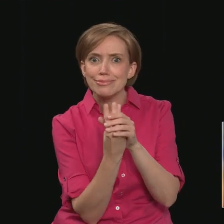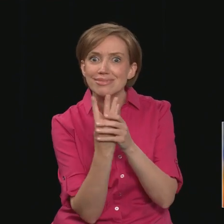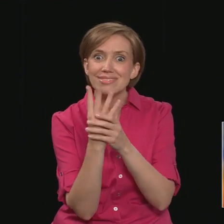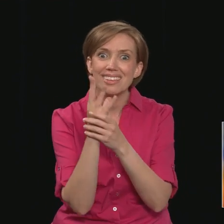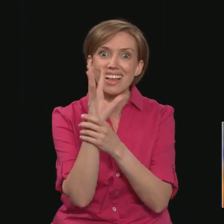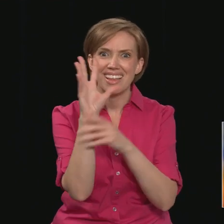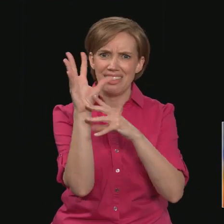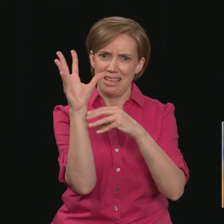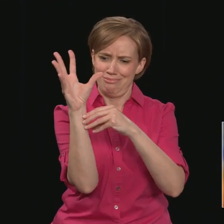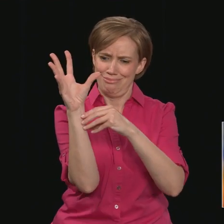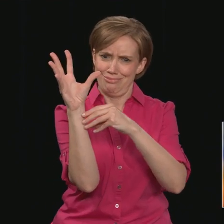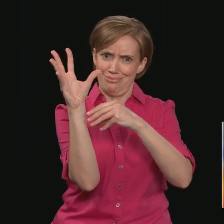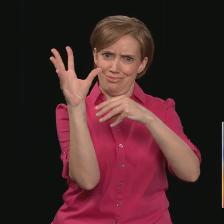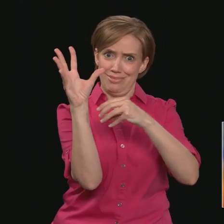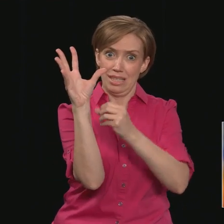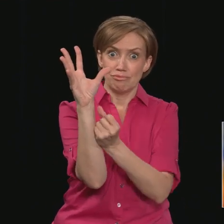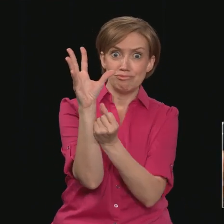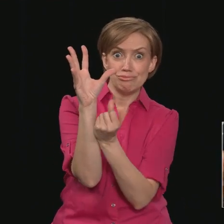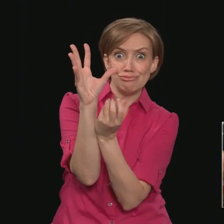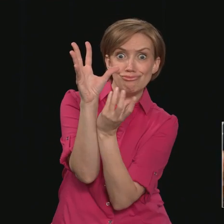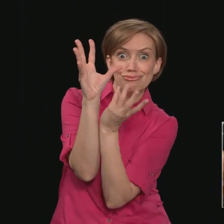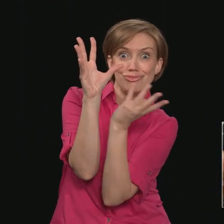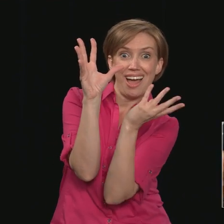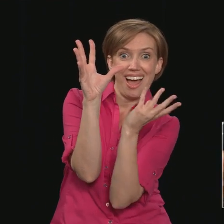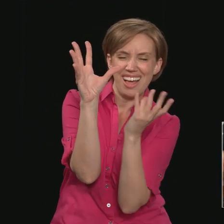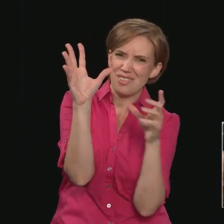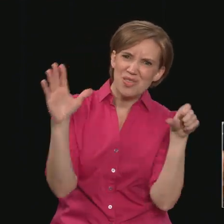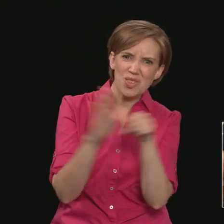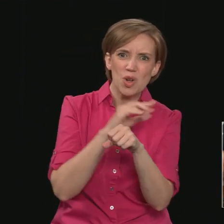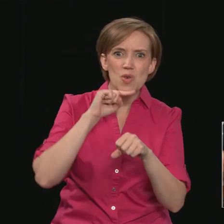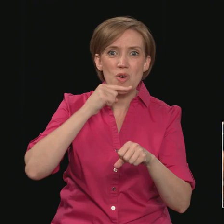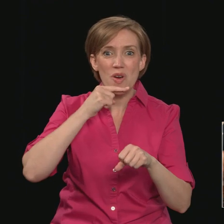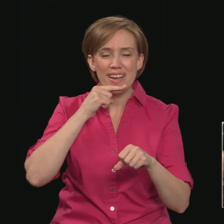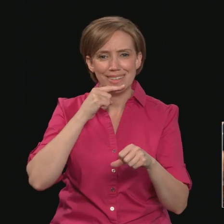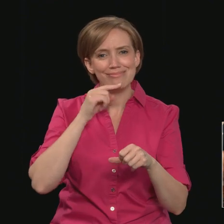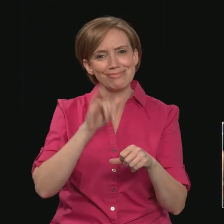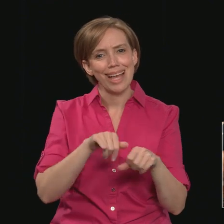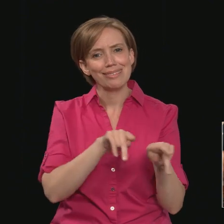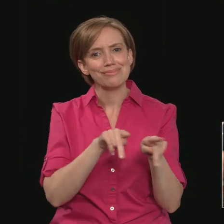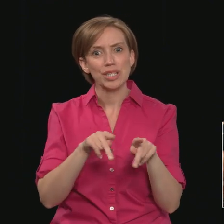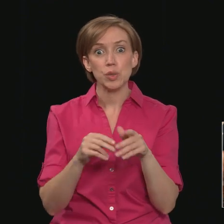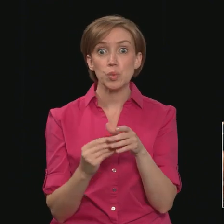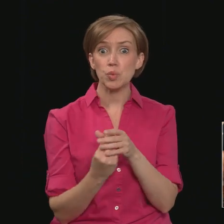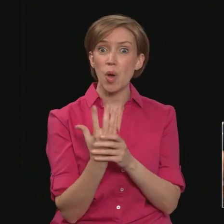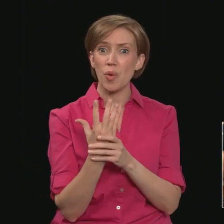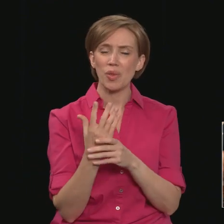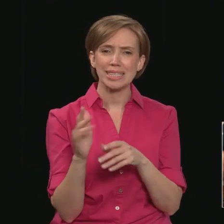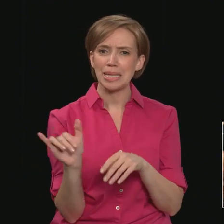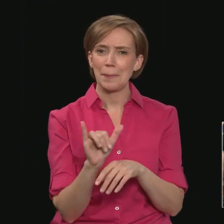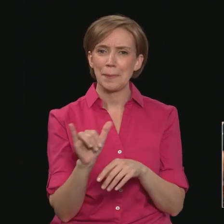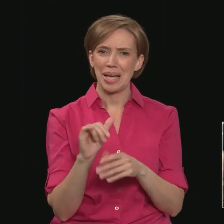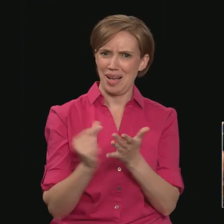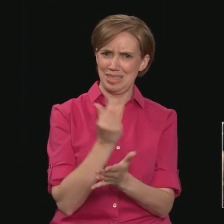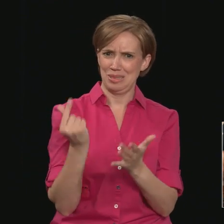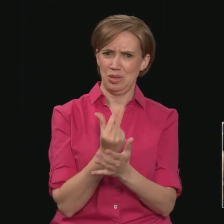after that the full corn in the ear. Growth. It's key in the experience of the gospel. With Jesus in your heart,